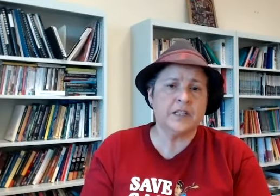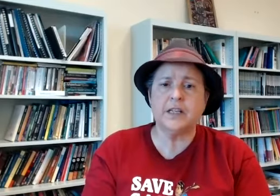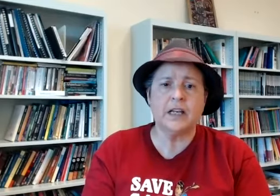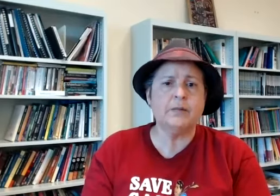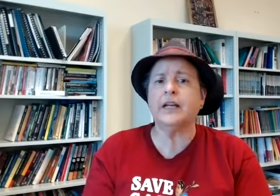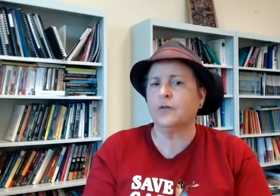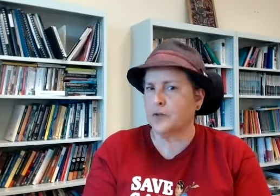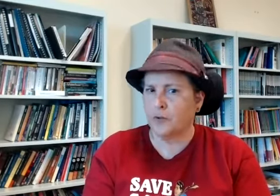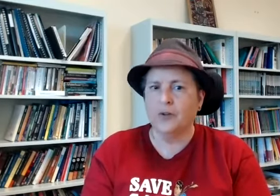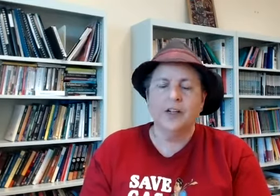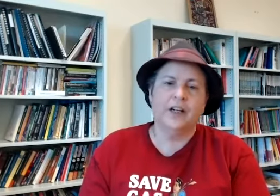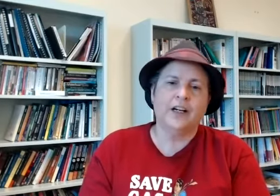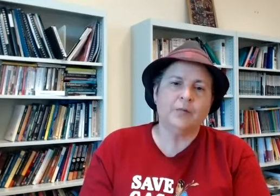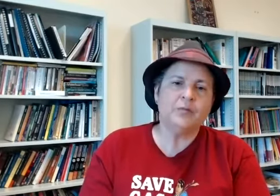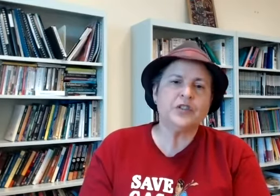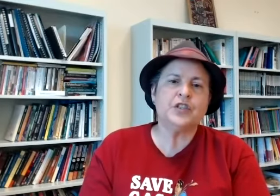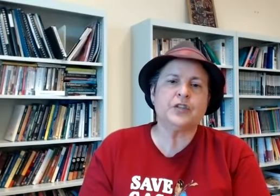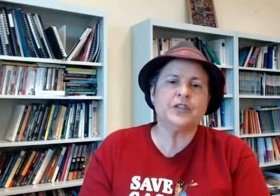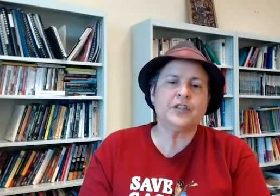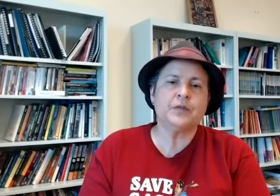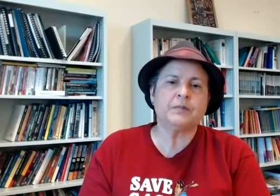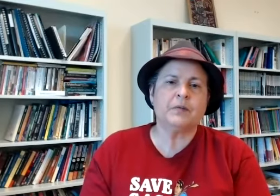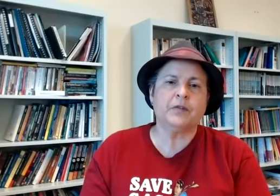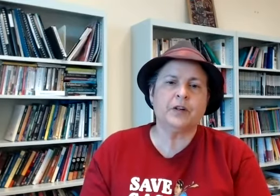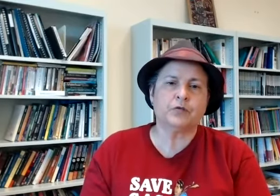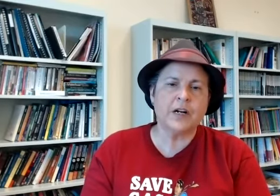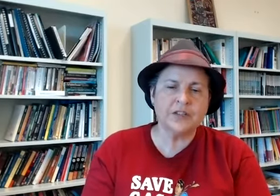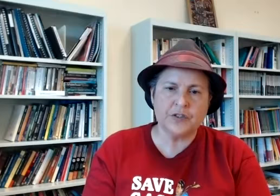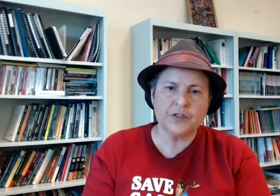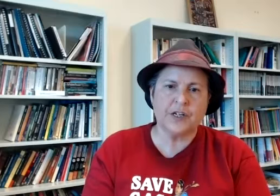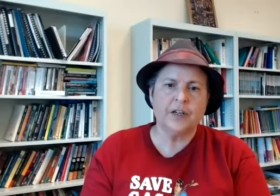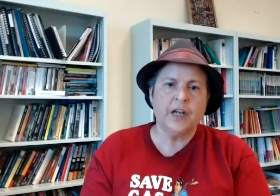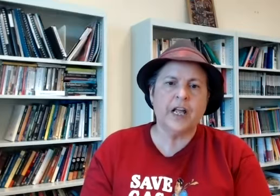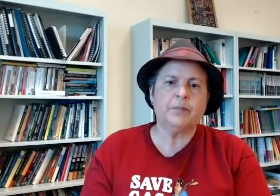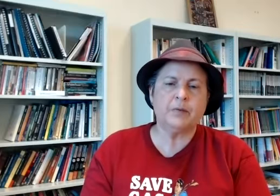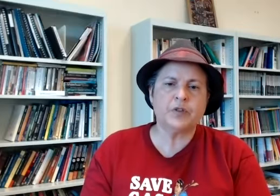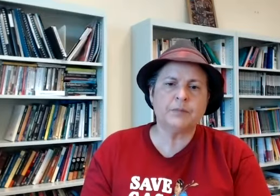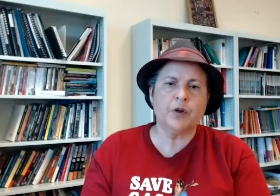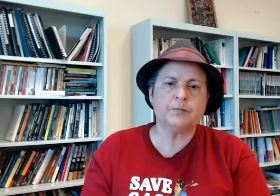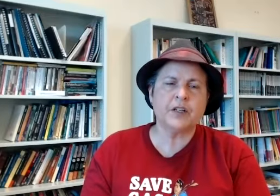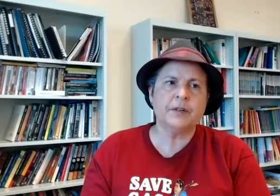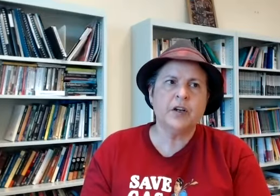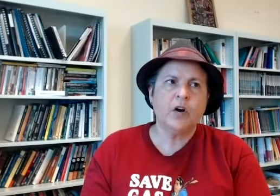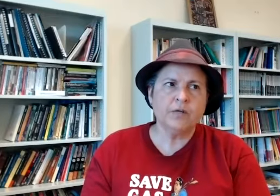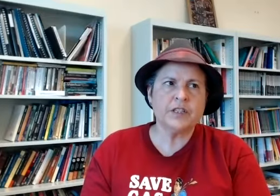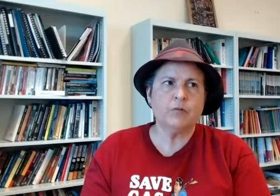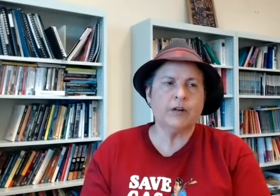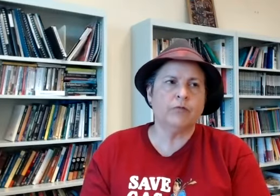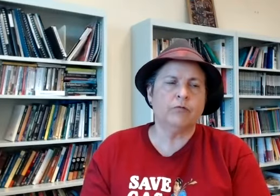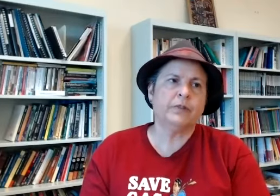emails or um i'm just interested in terms of people who are very threatened uh how people respond because i mean obviously one thing